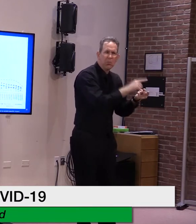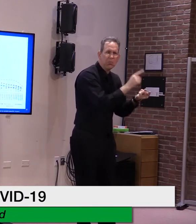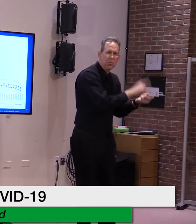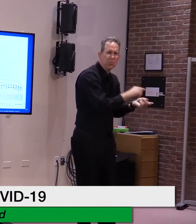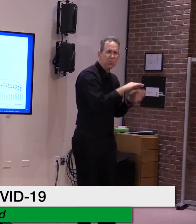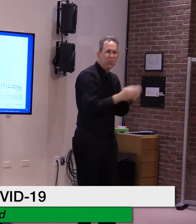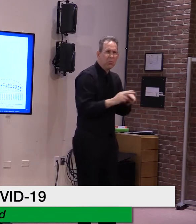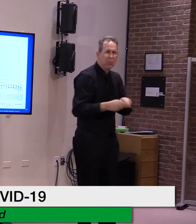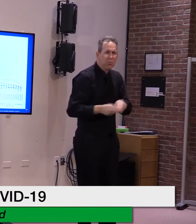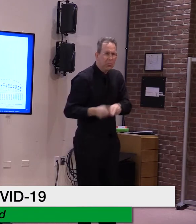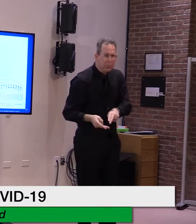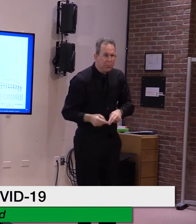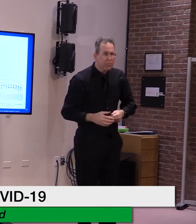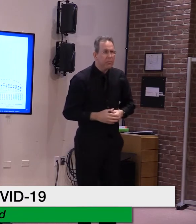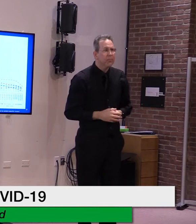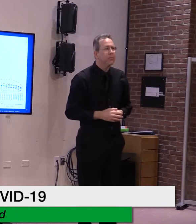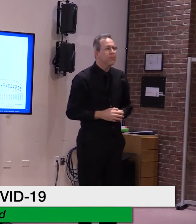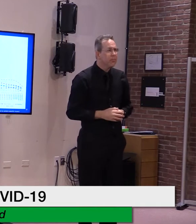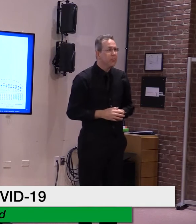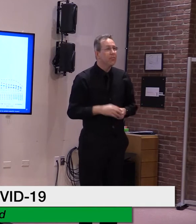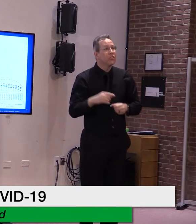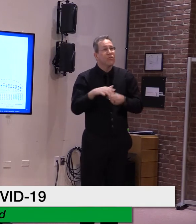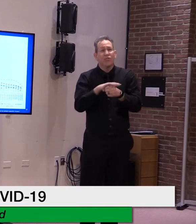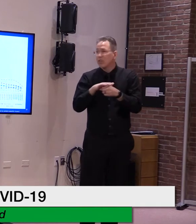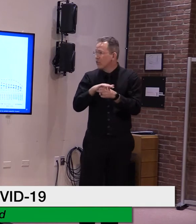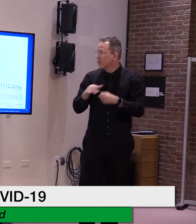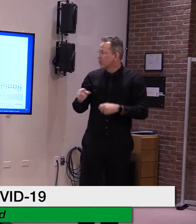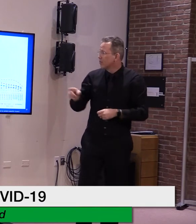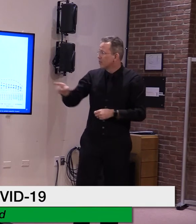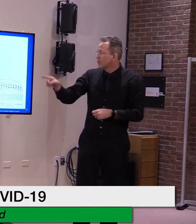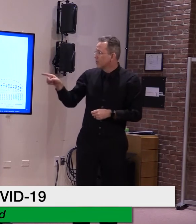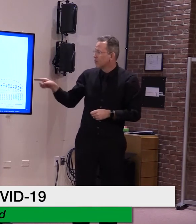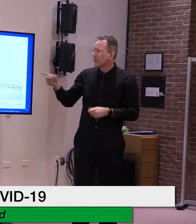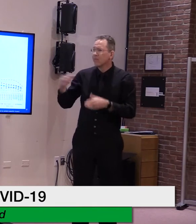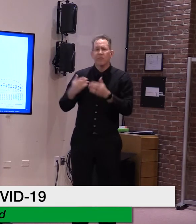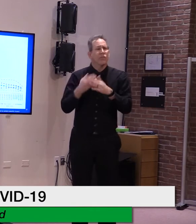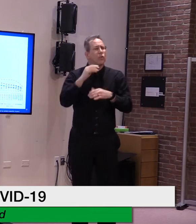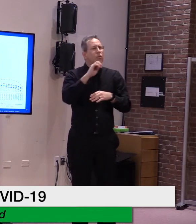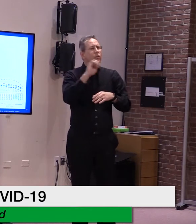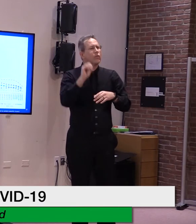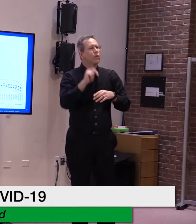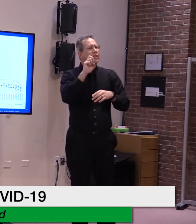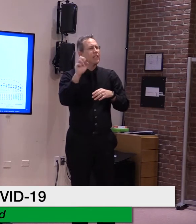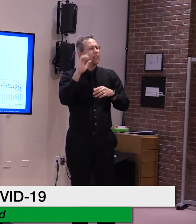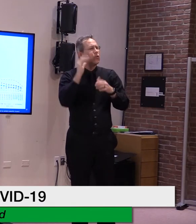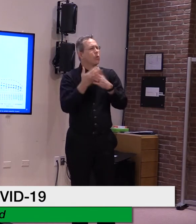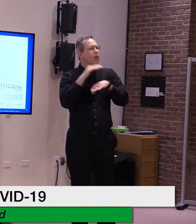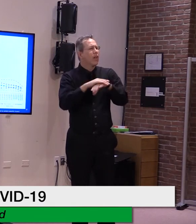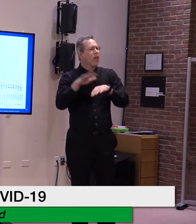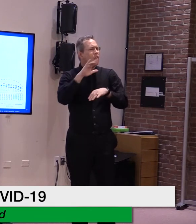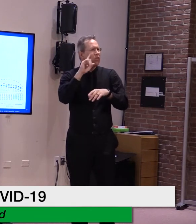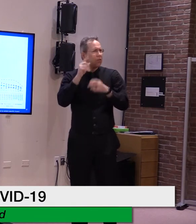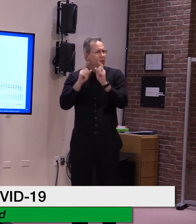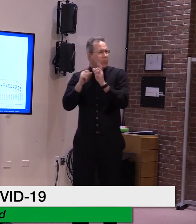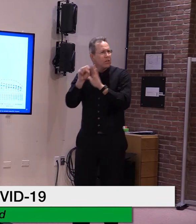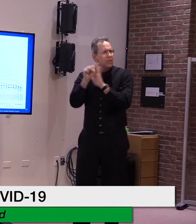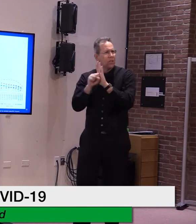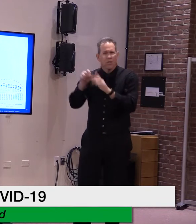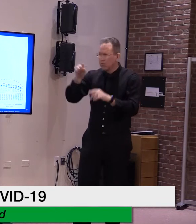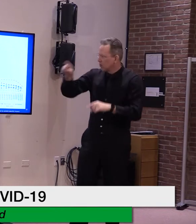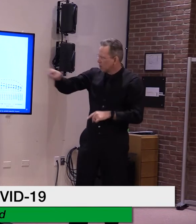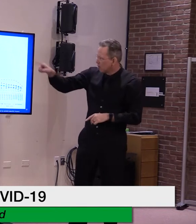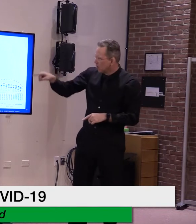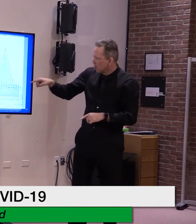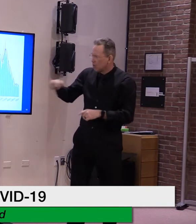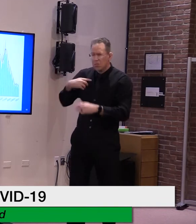Further, the regional forecast continues to expect cases to decline over the next few weeks as well, all of which is good news for Vermont.